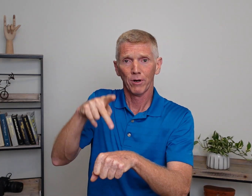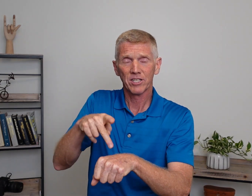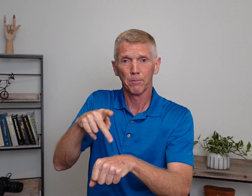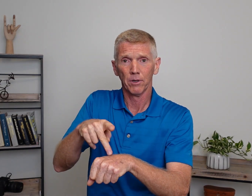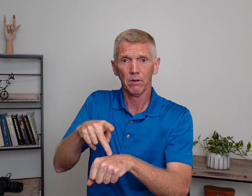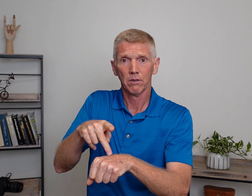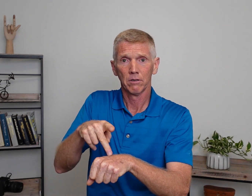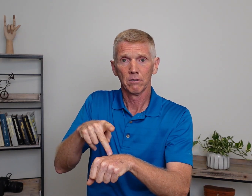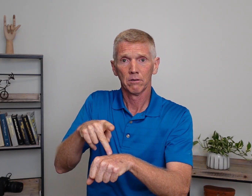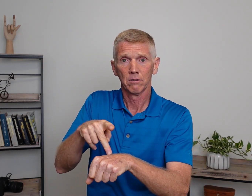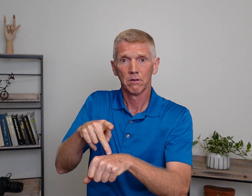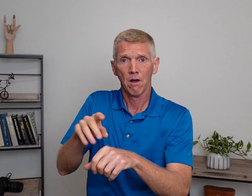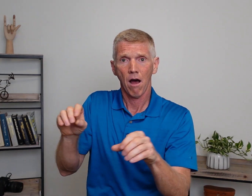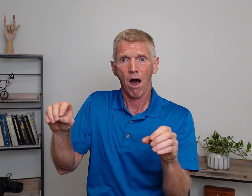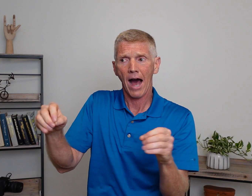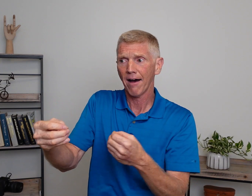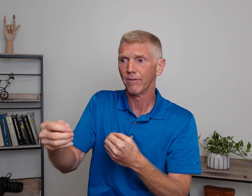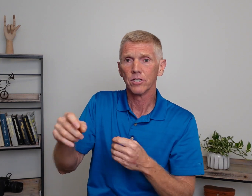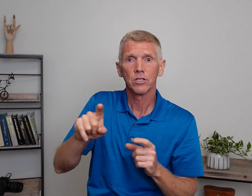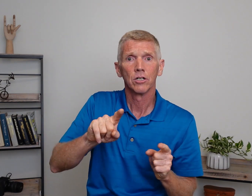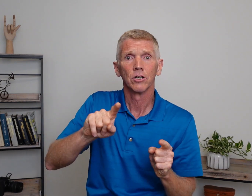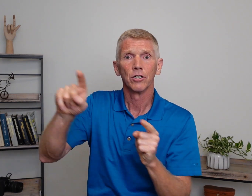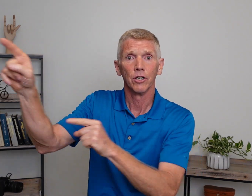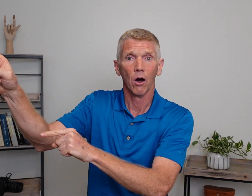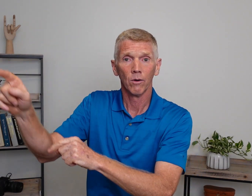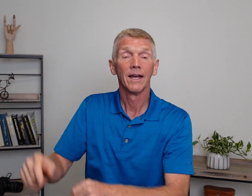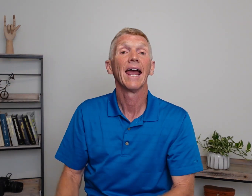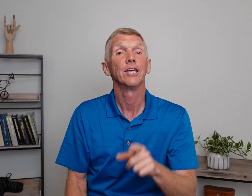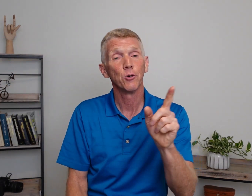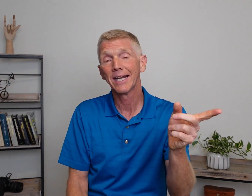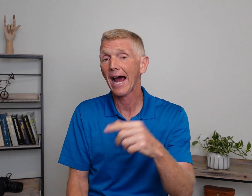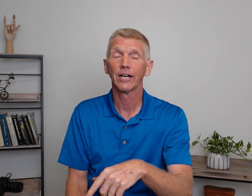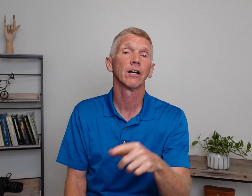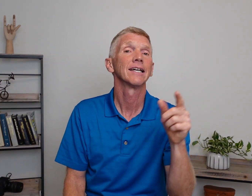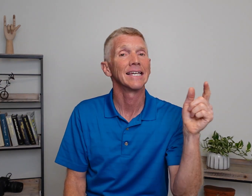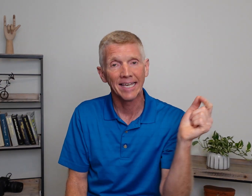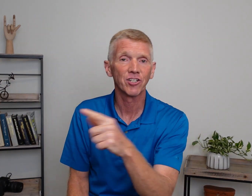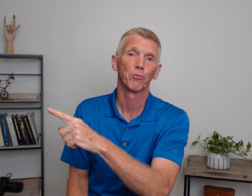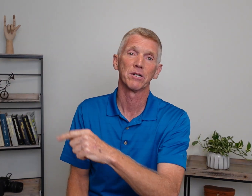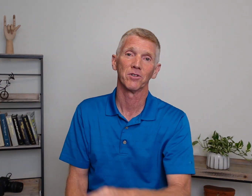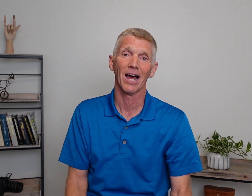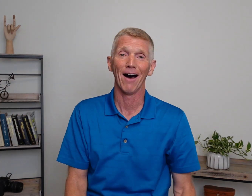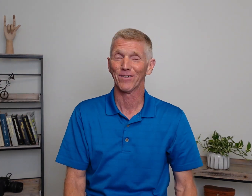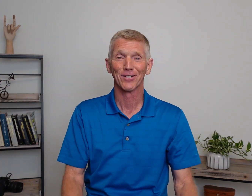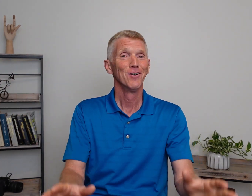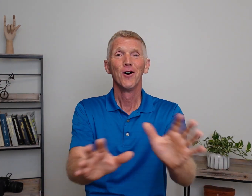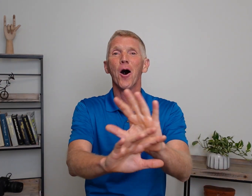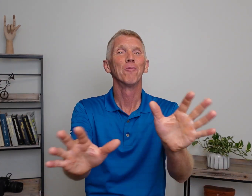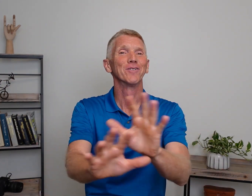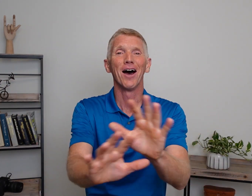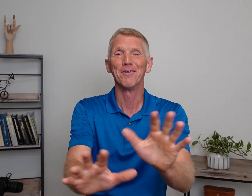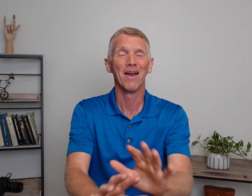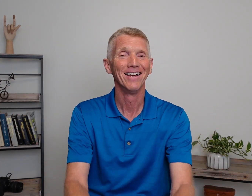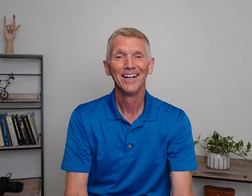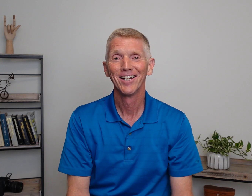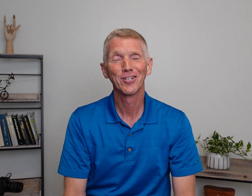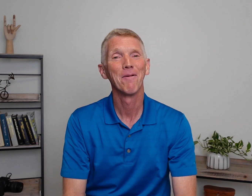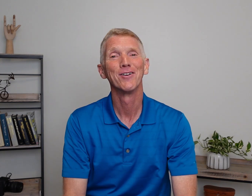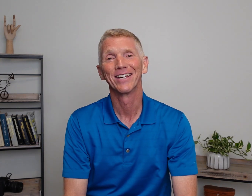Principal. Office. Go. Hey, you get out of here. Get to the principal's office. Oh, not too many of your